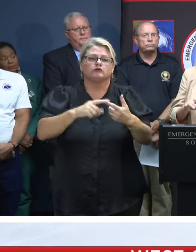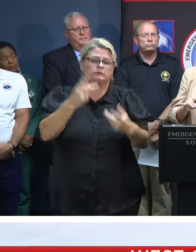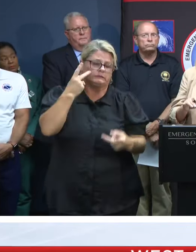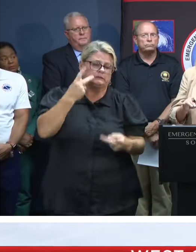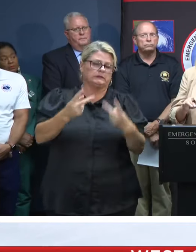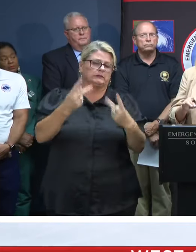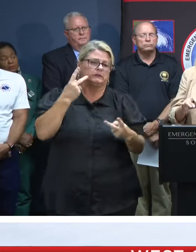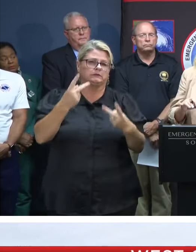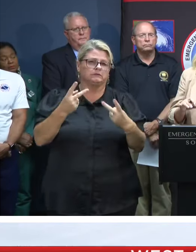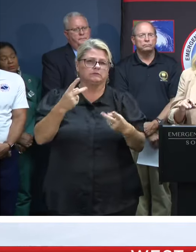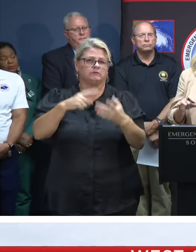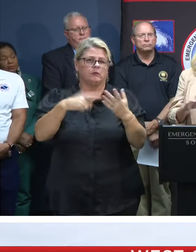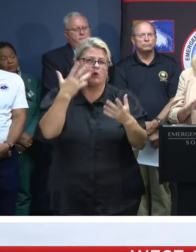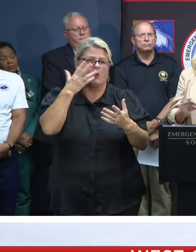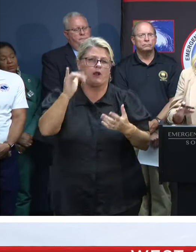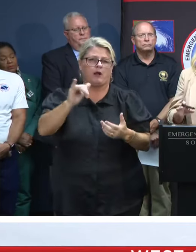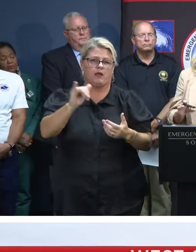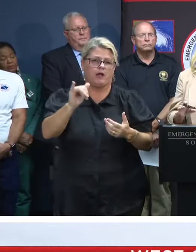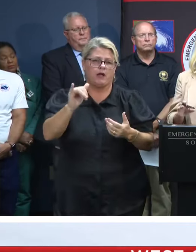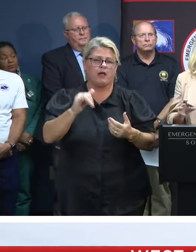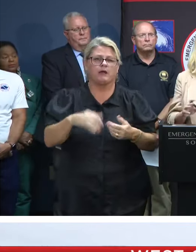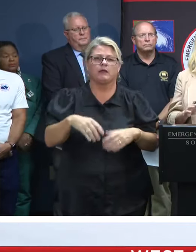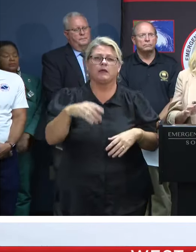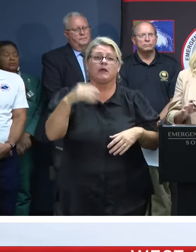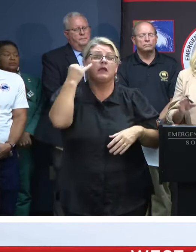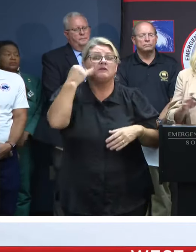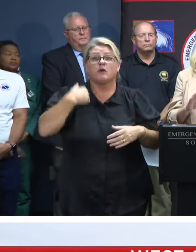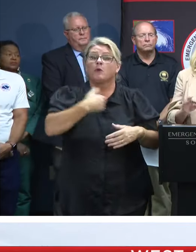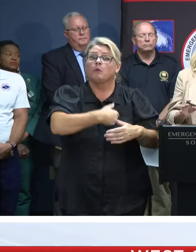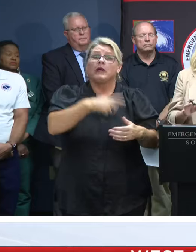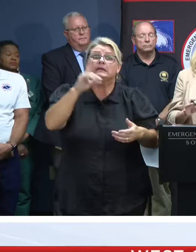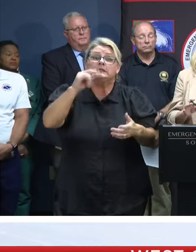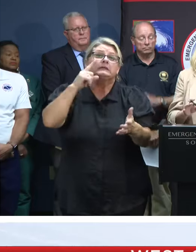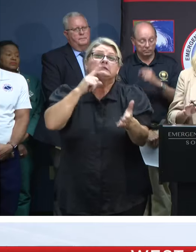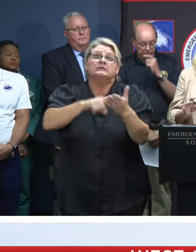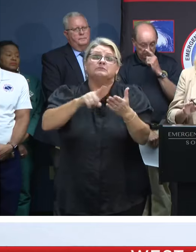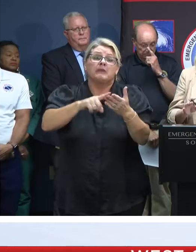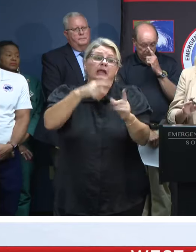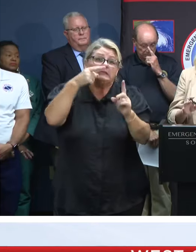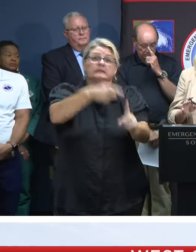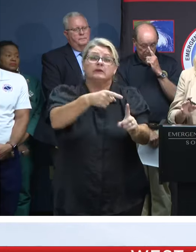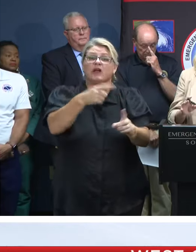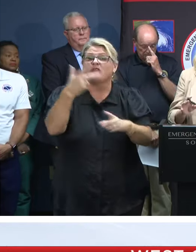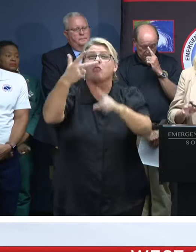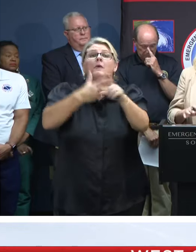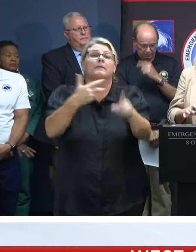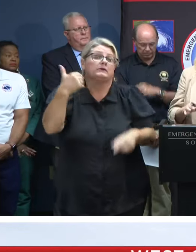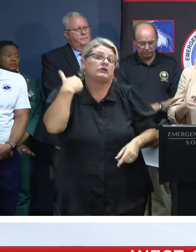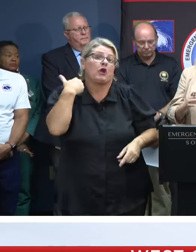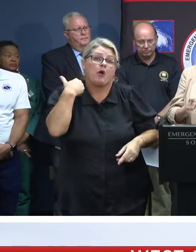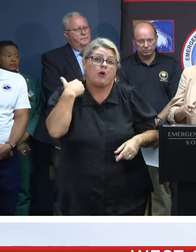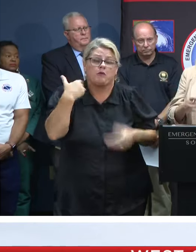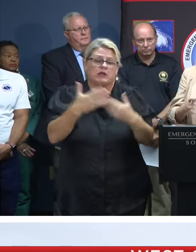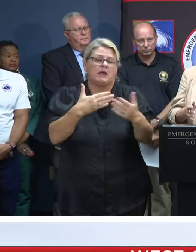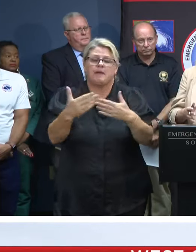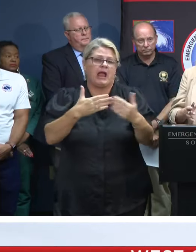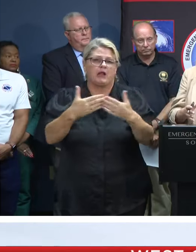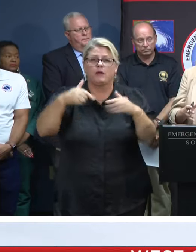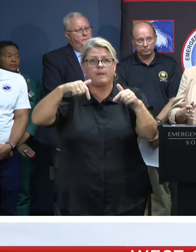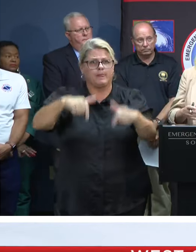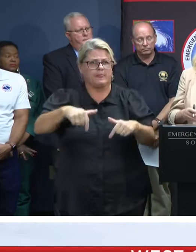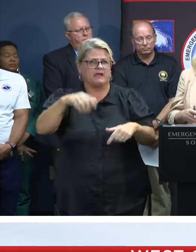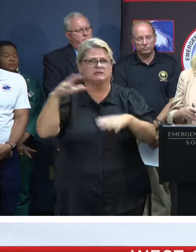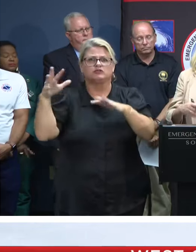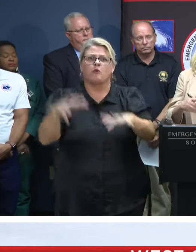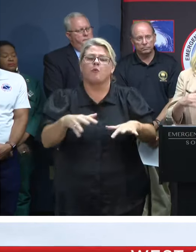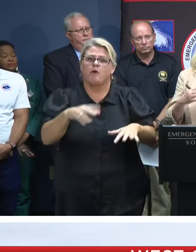status of. Even if we had done an inspection of a particular dam three months ago, this is such a unique storm